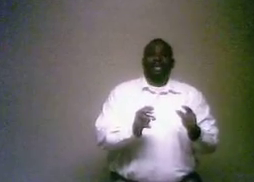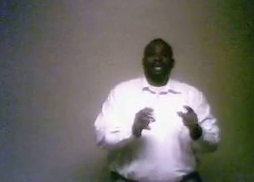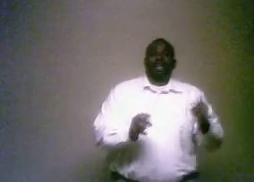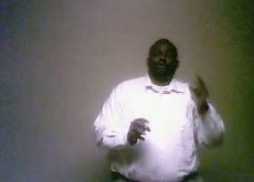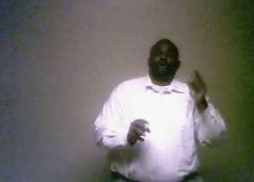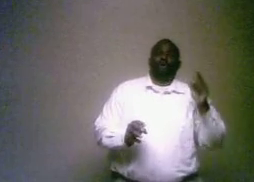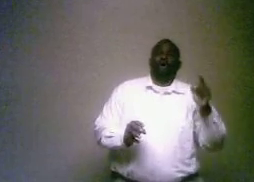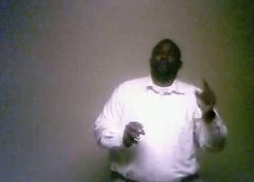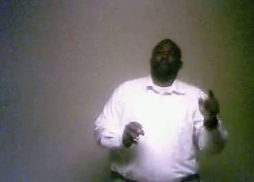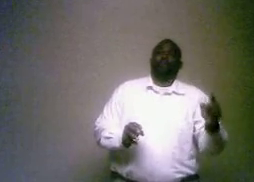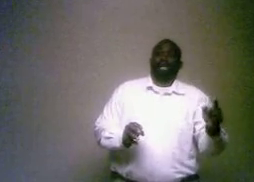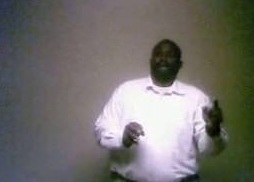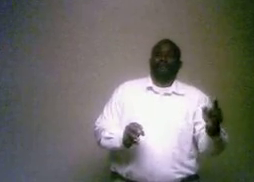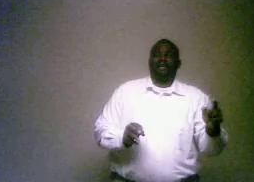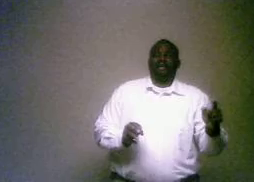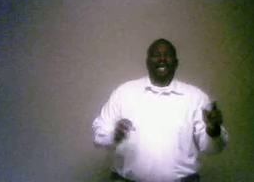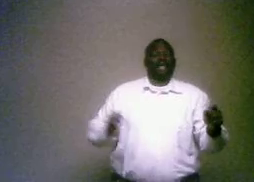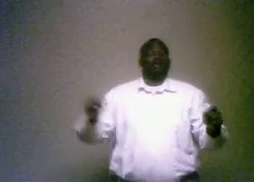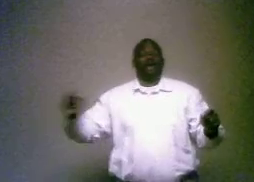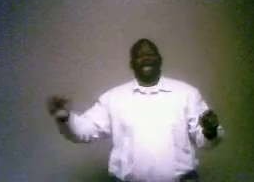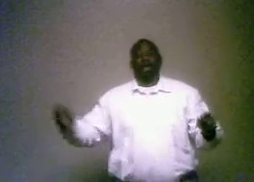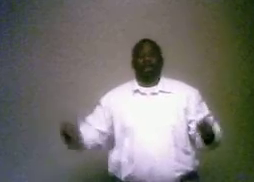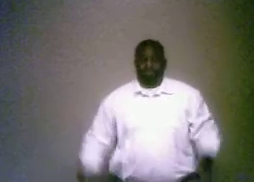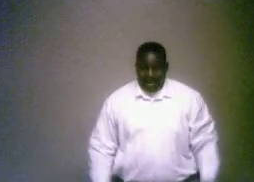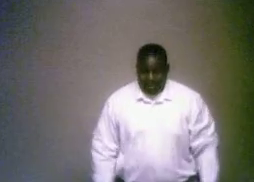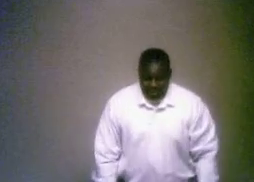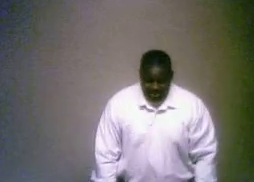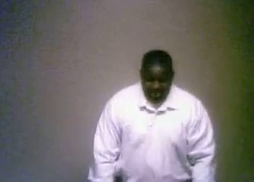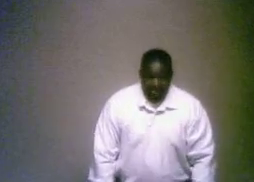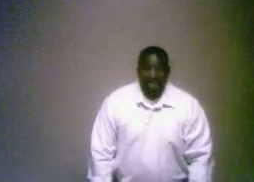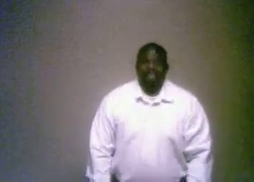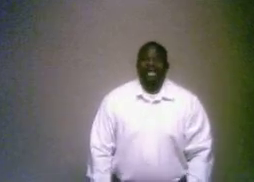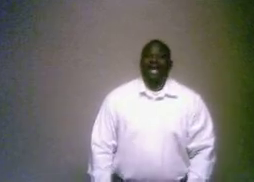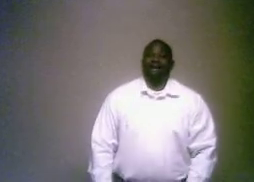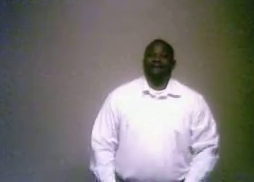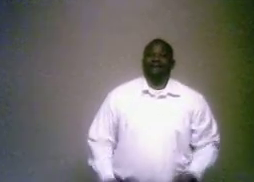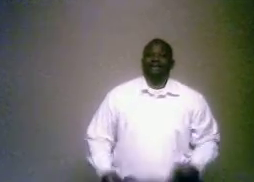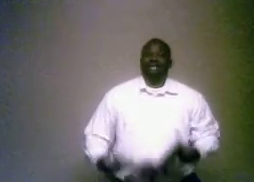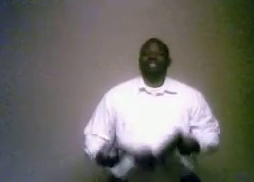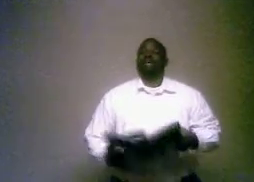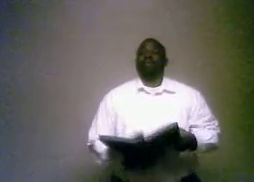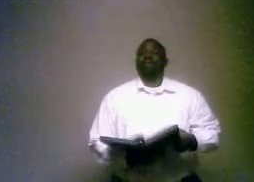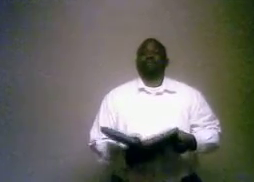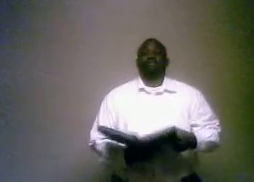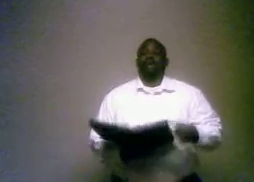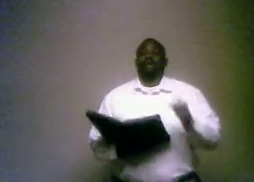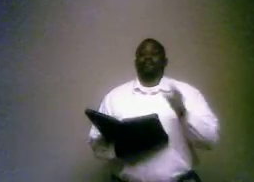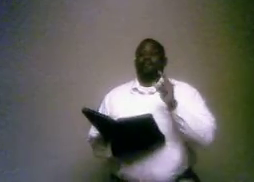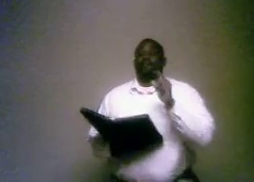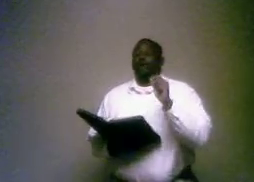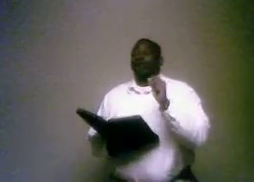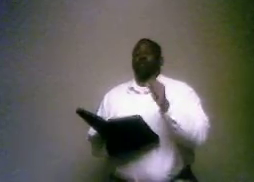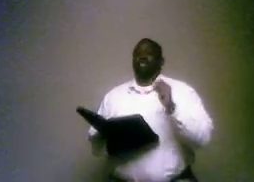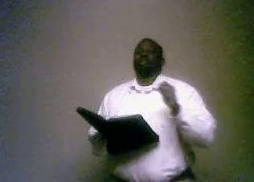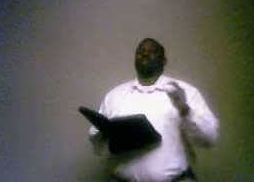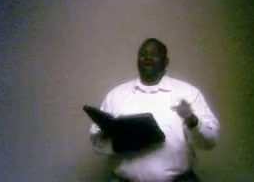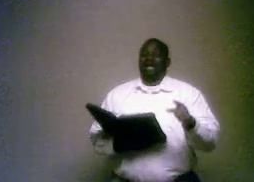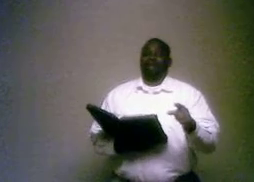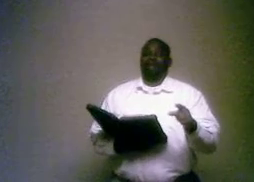it's going to start with your belief and it's going to end with your baptism. Now, he said back to himself, for all you say, you don't have to be